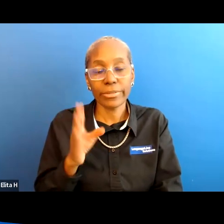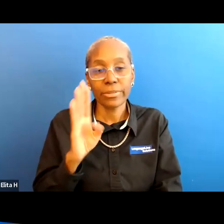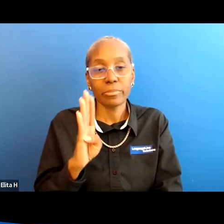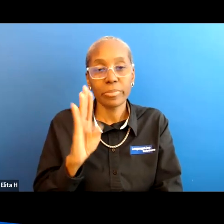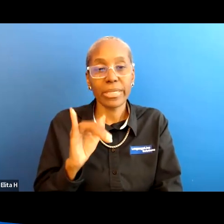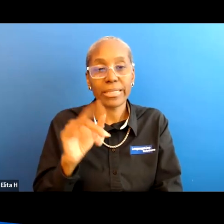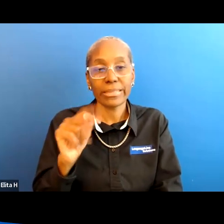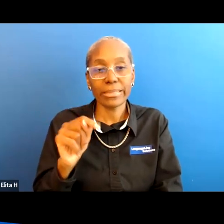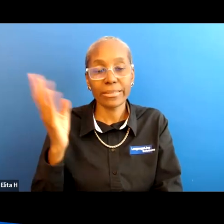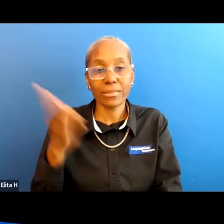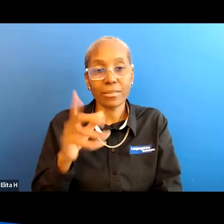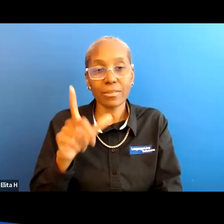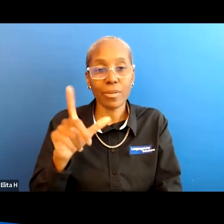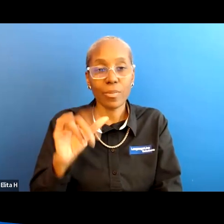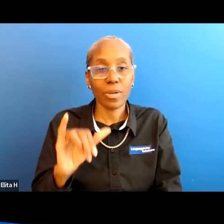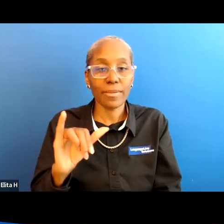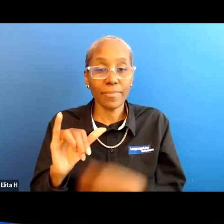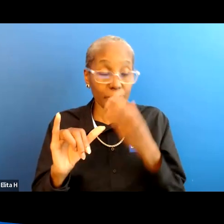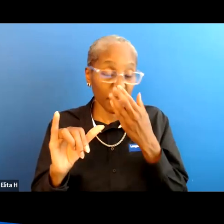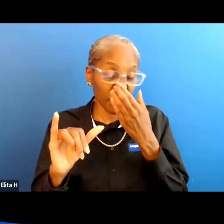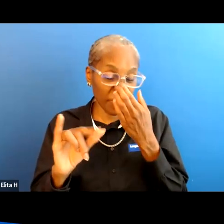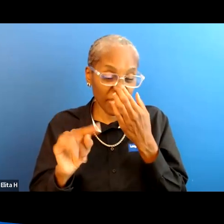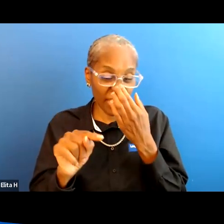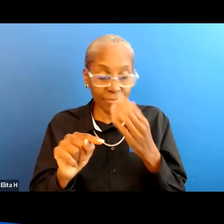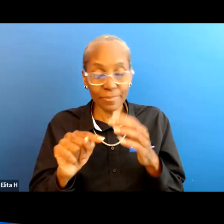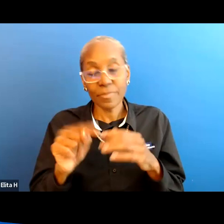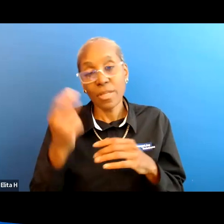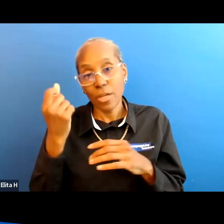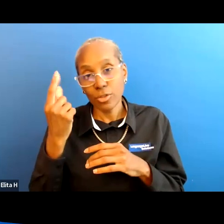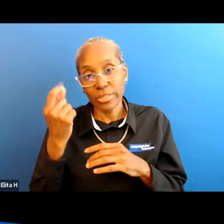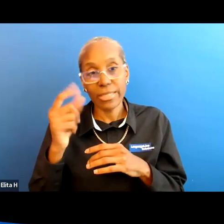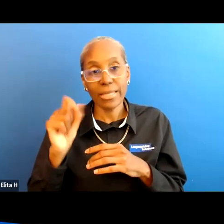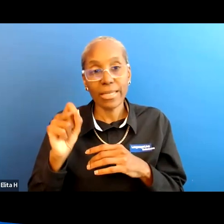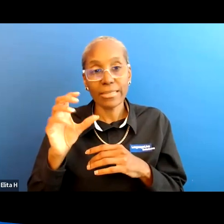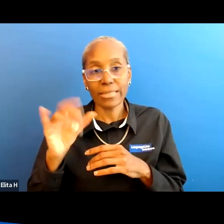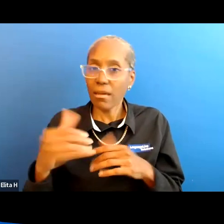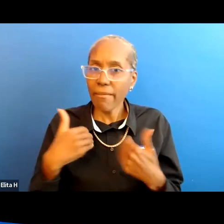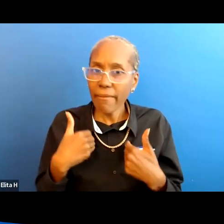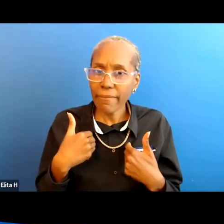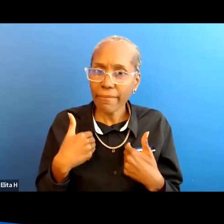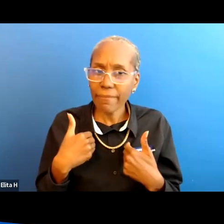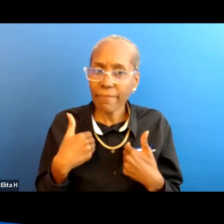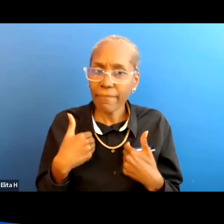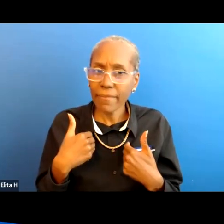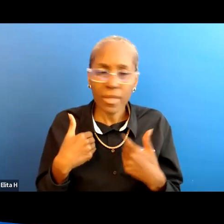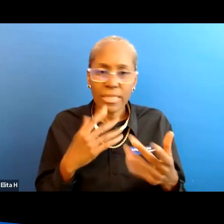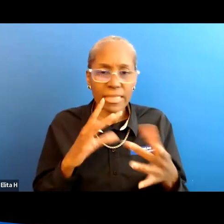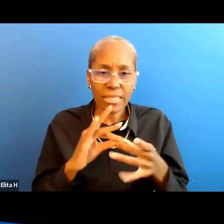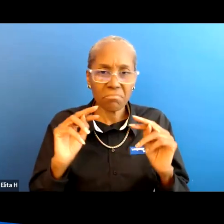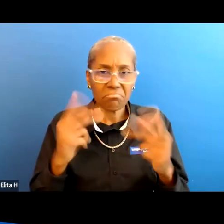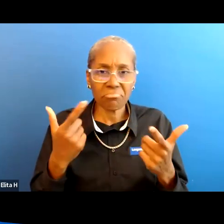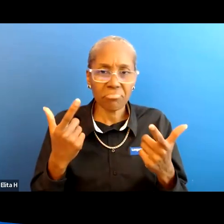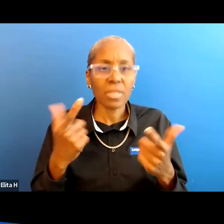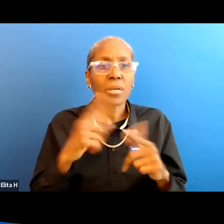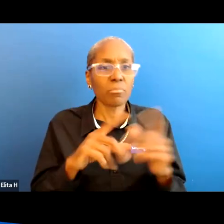slash ly understanding sci that's what i have now i it says the link is not working